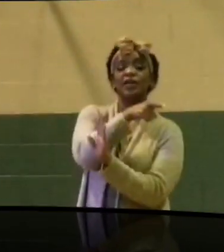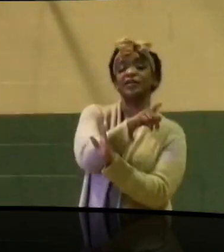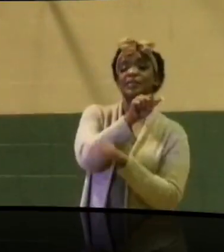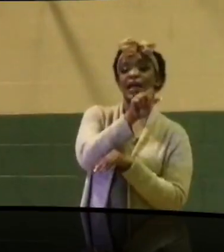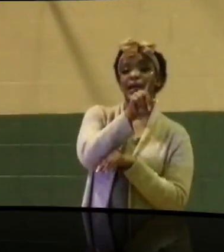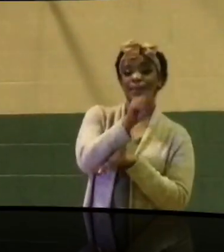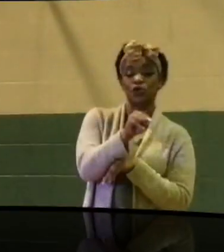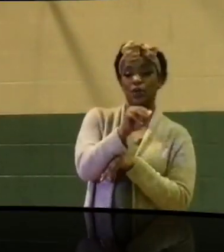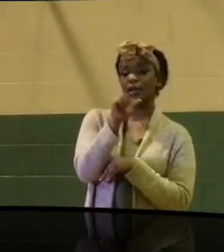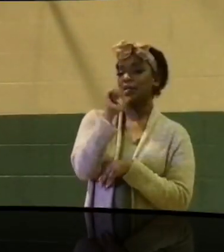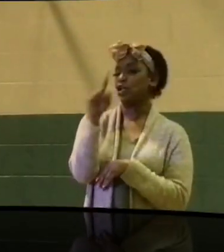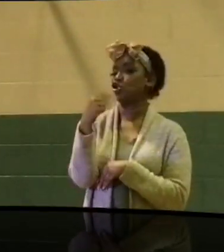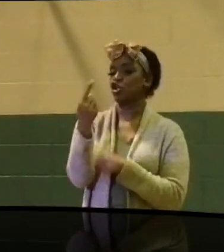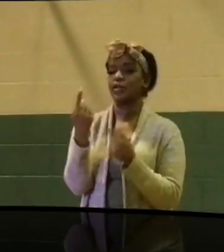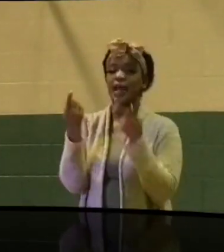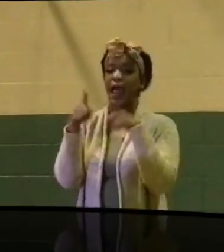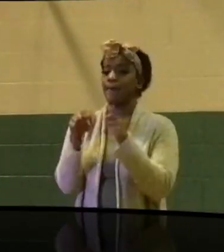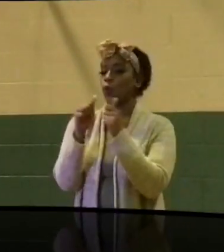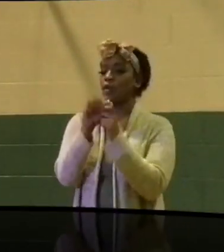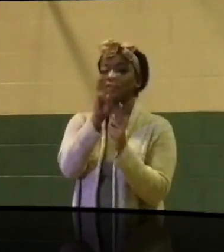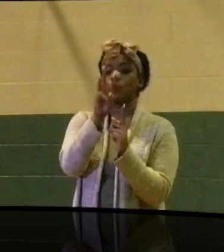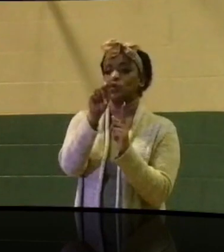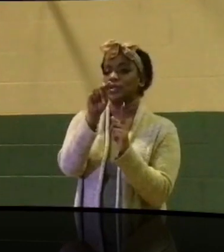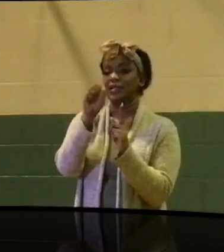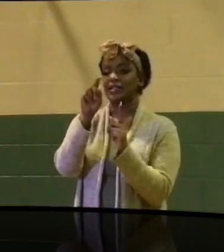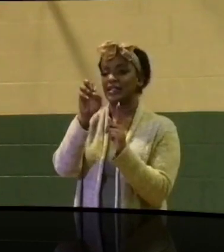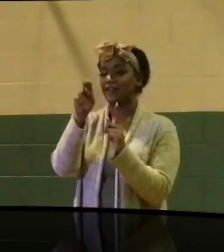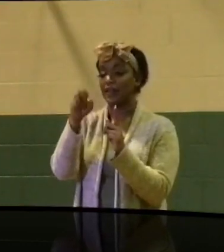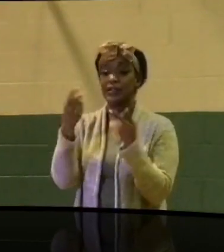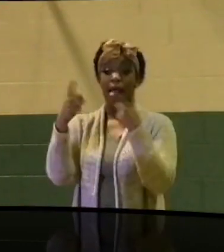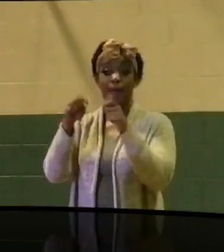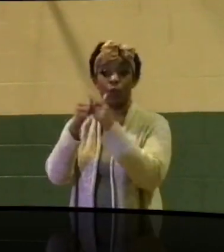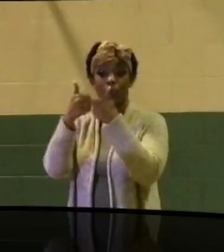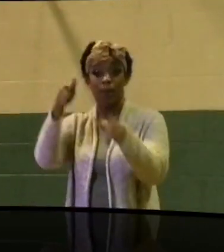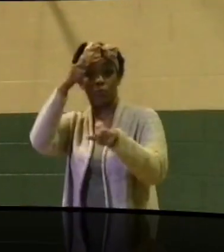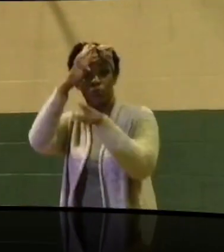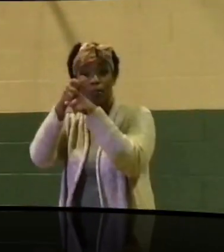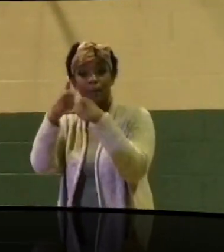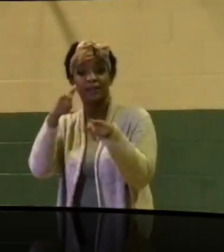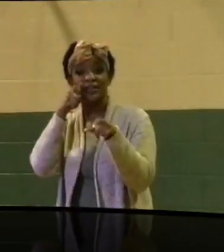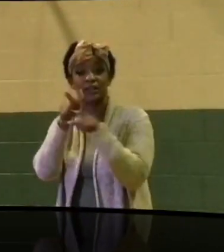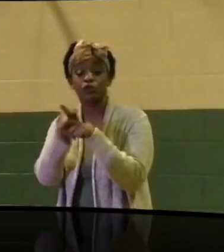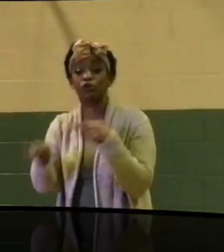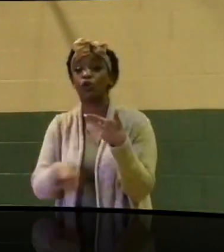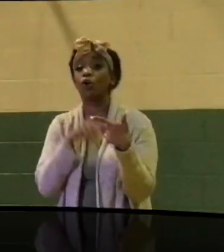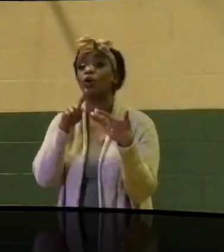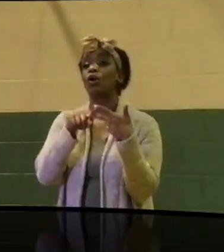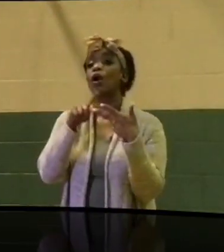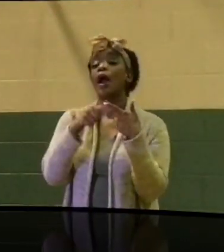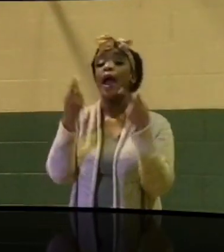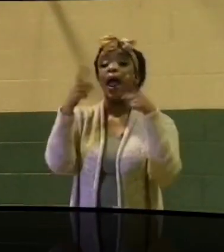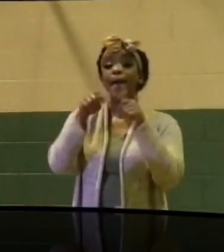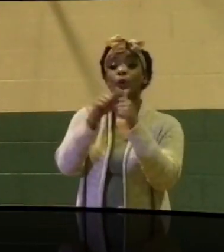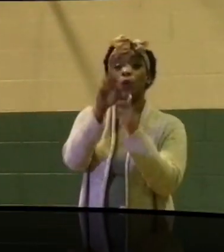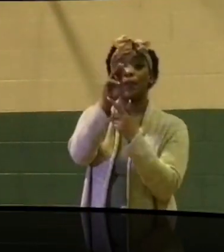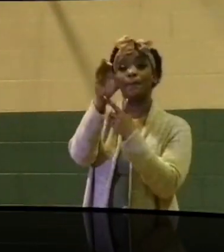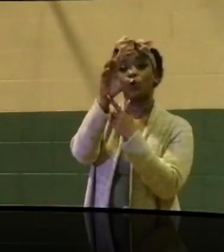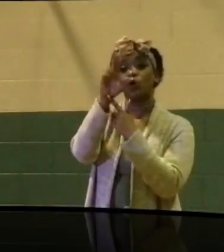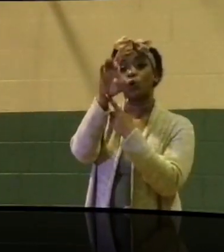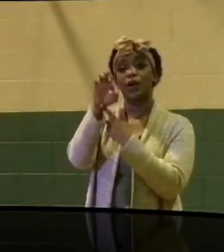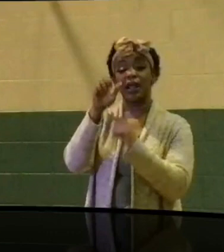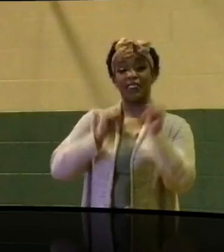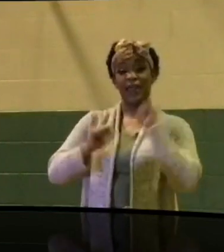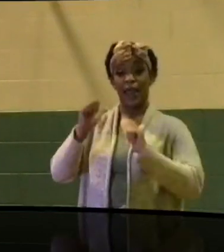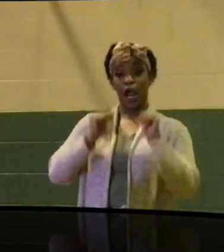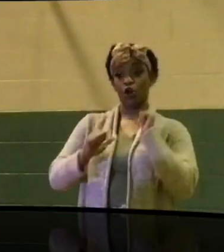didn't just happen with W.T. Stevens. It happened with Big Brother Big Sister. It happened with the McCree Theater. There